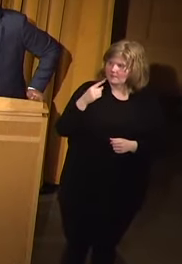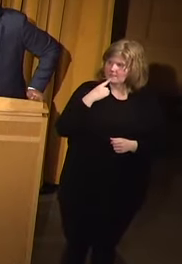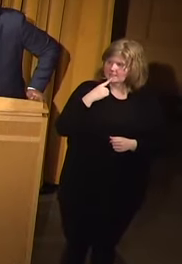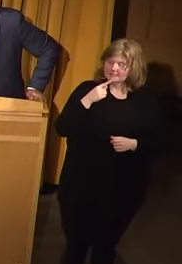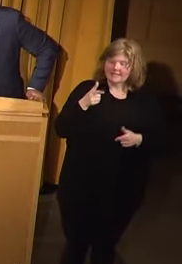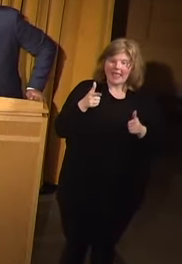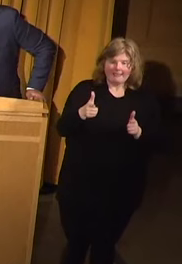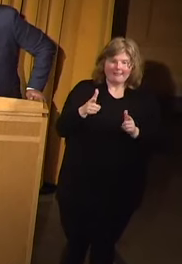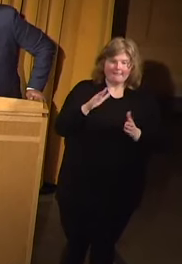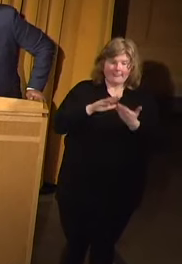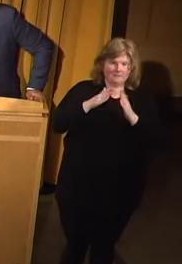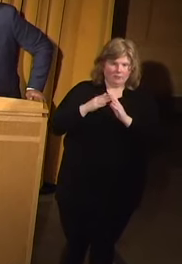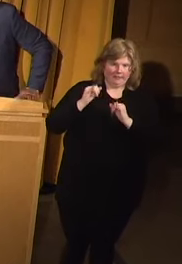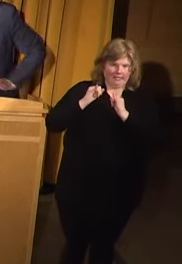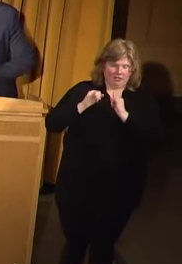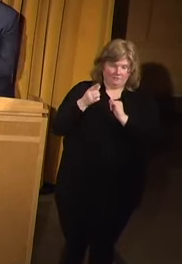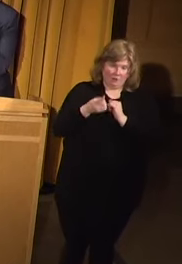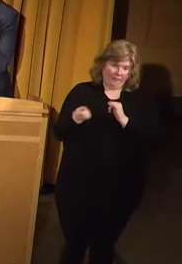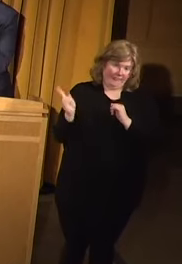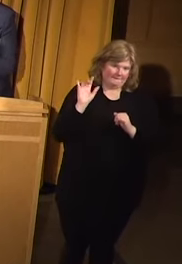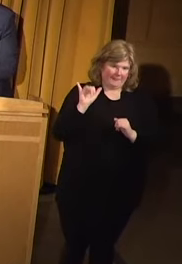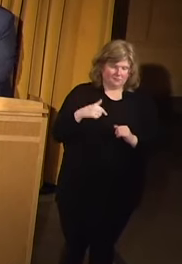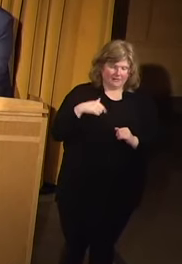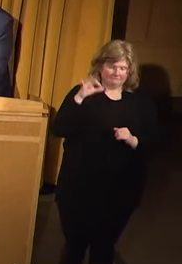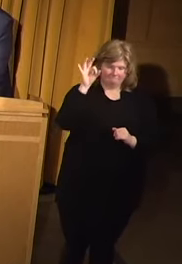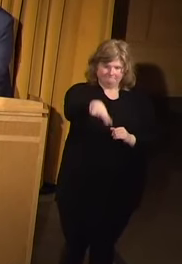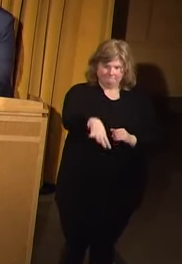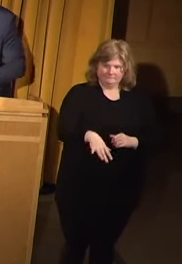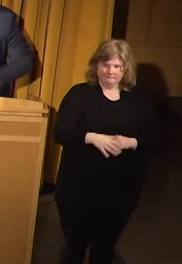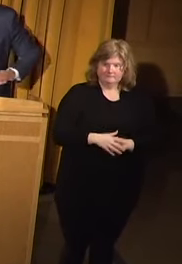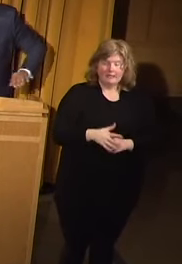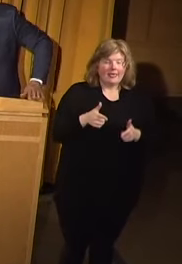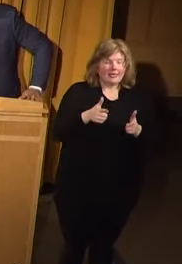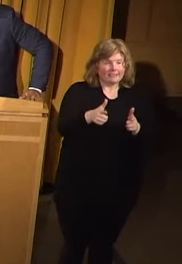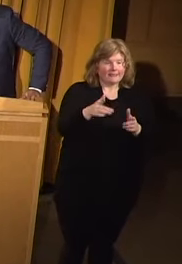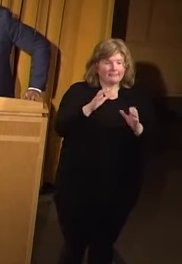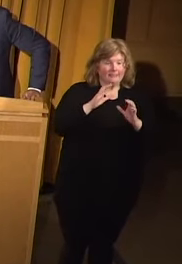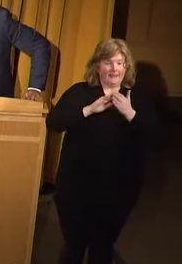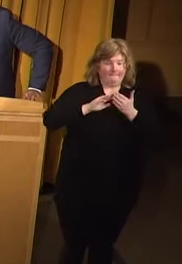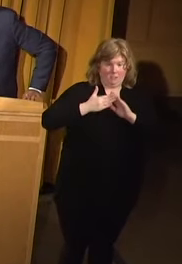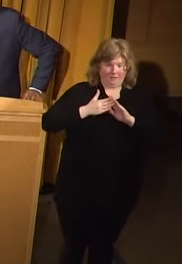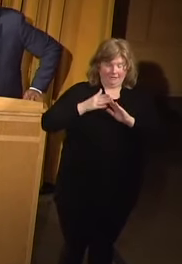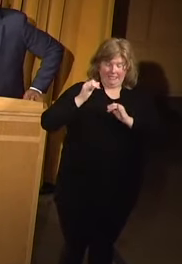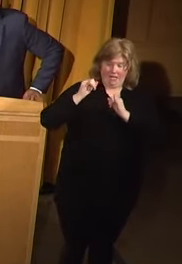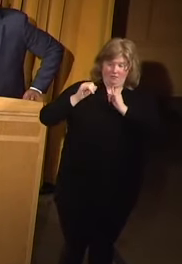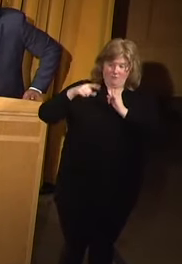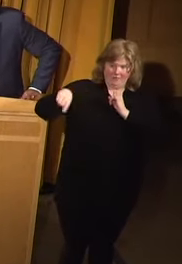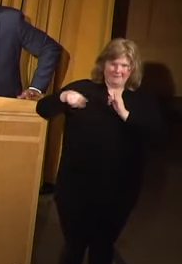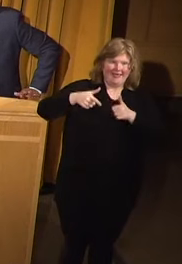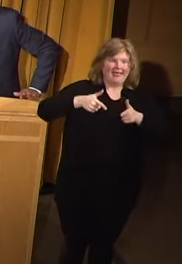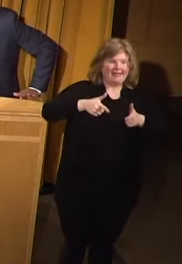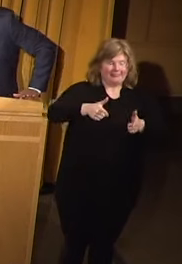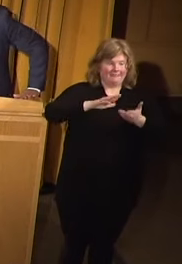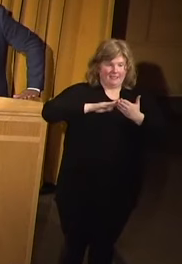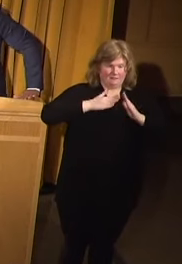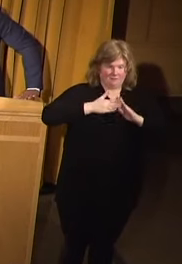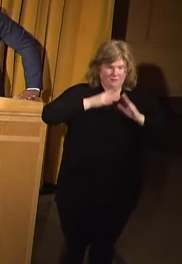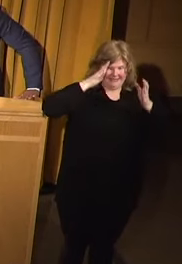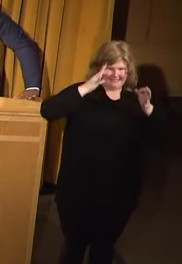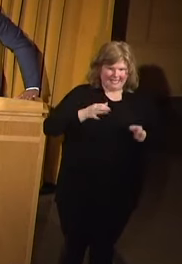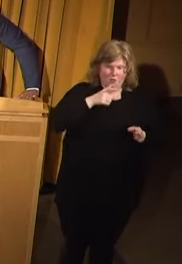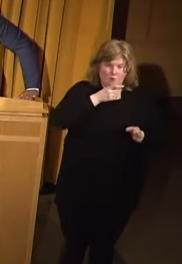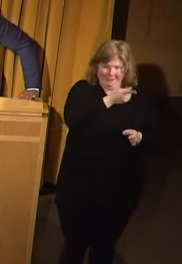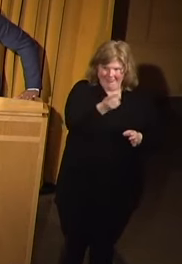interview, and let the community say who they want to work with,